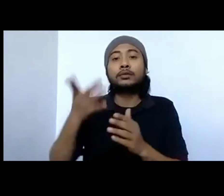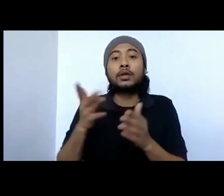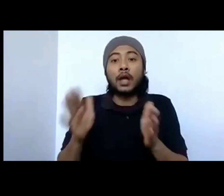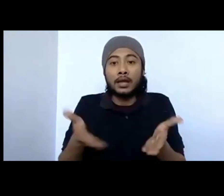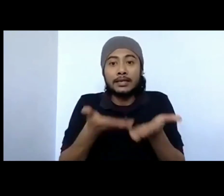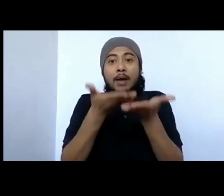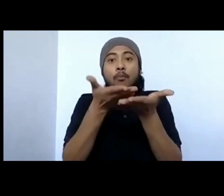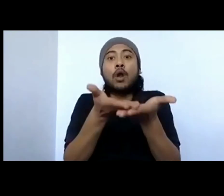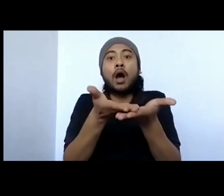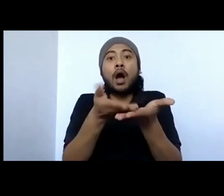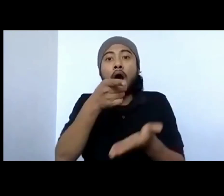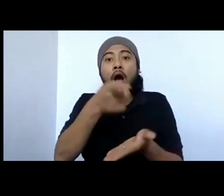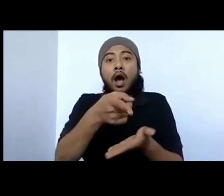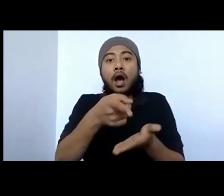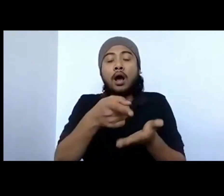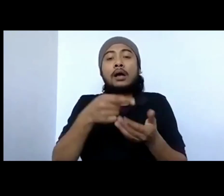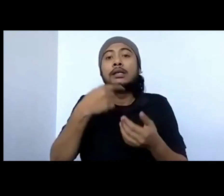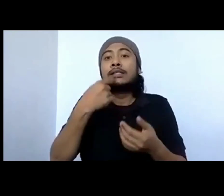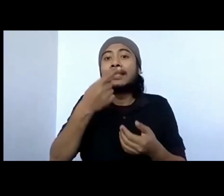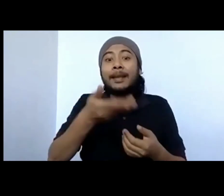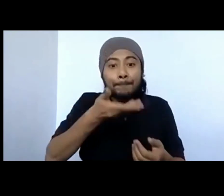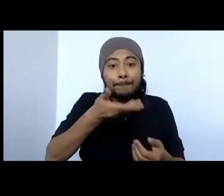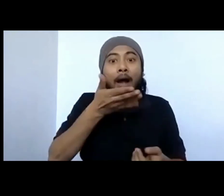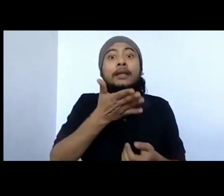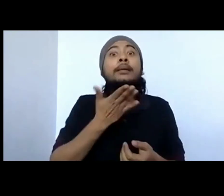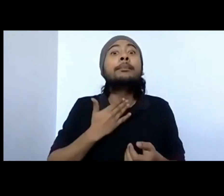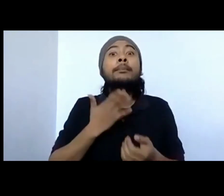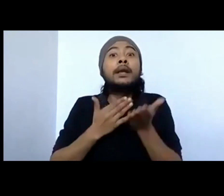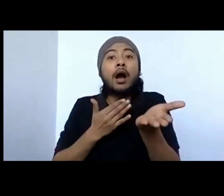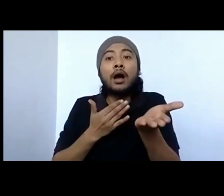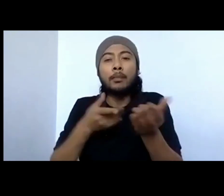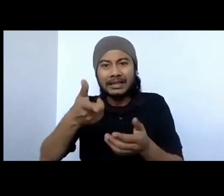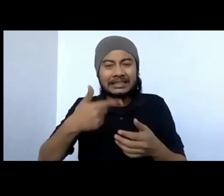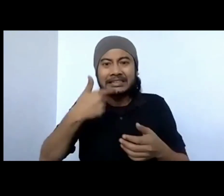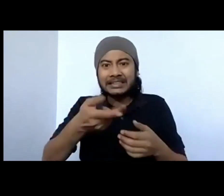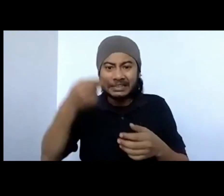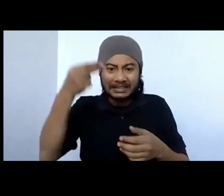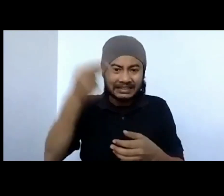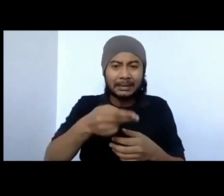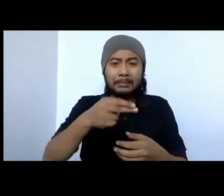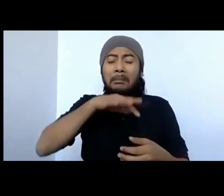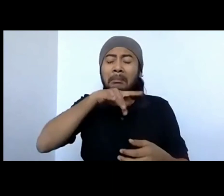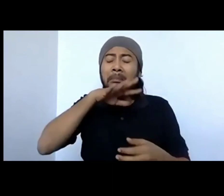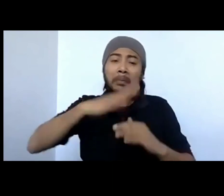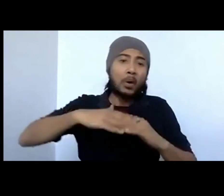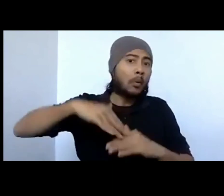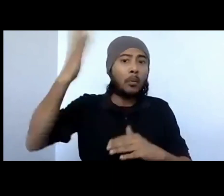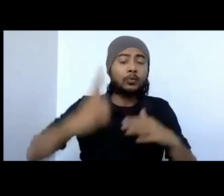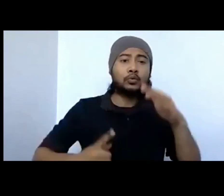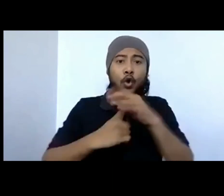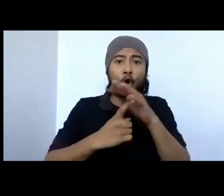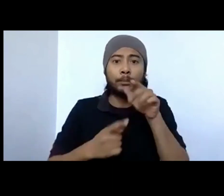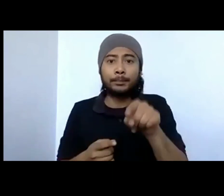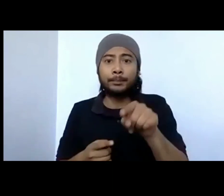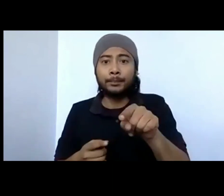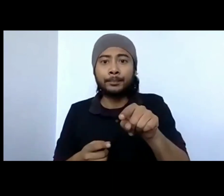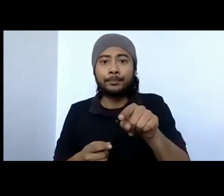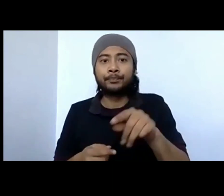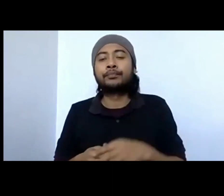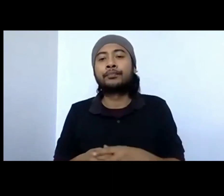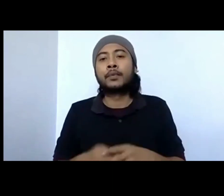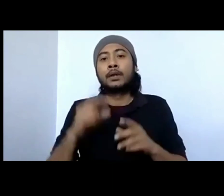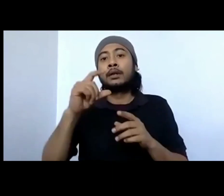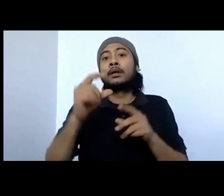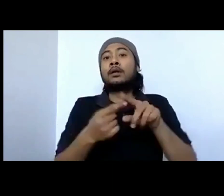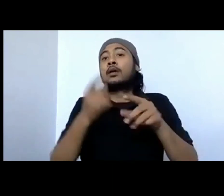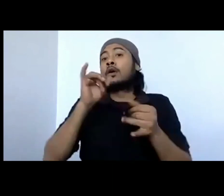So as I speak to you about policies, we catch, just giving you a glimpse, because, you know, there are various sectors we work in. We work in